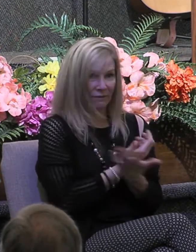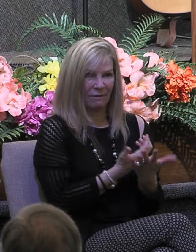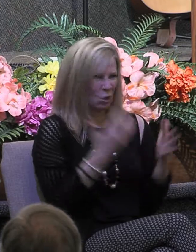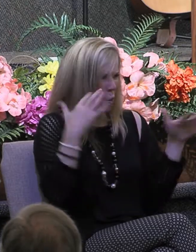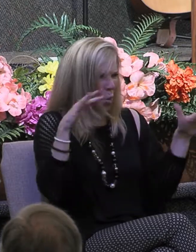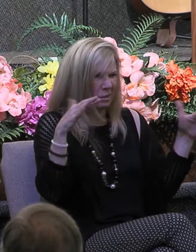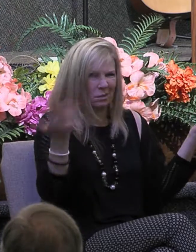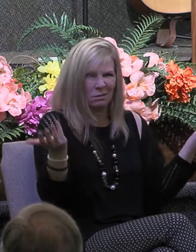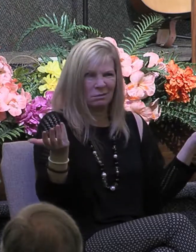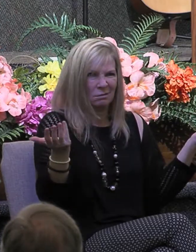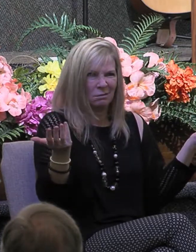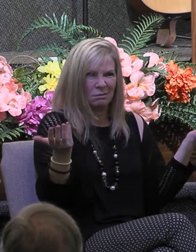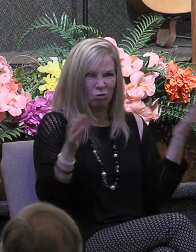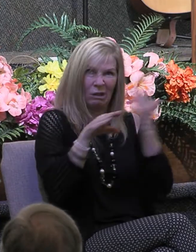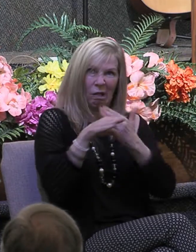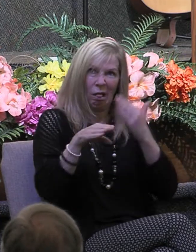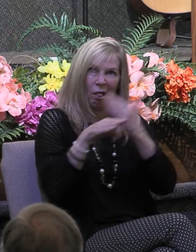grating to him and grating to others